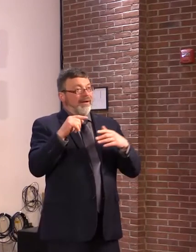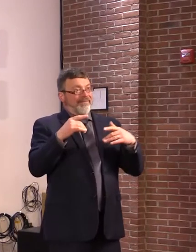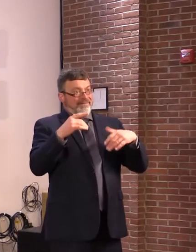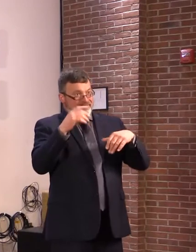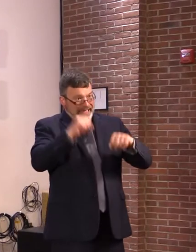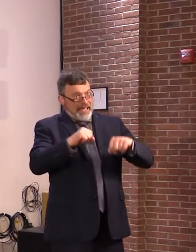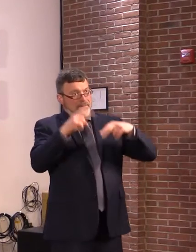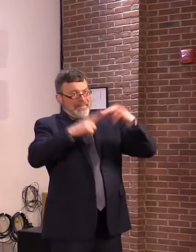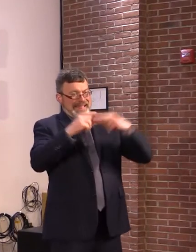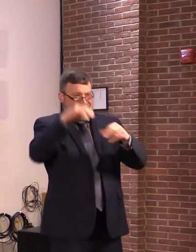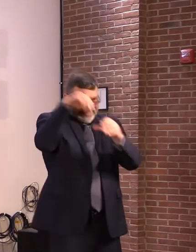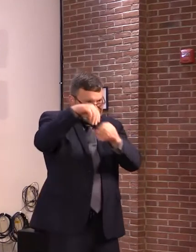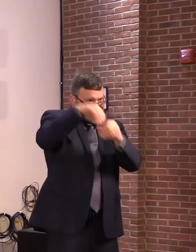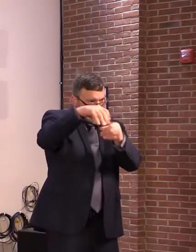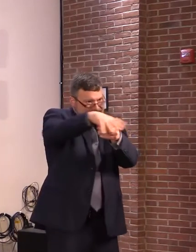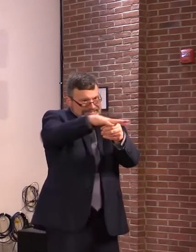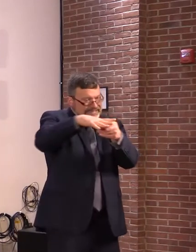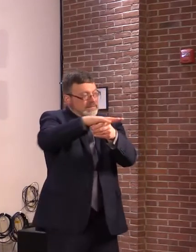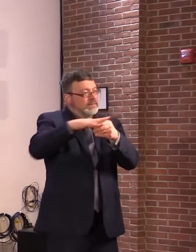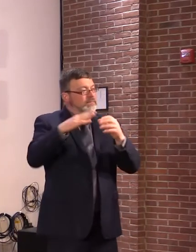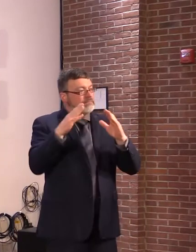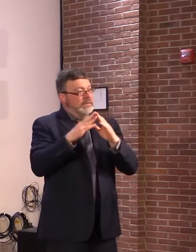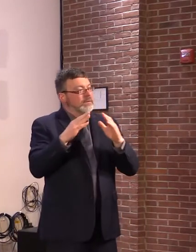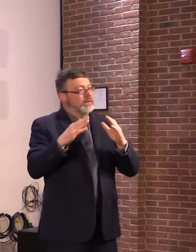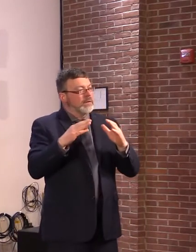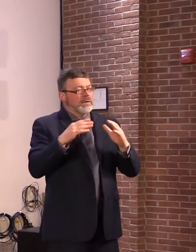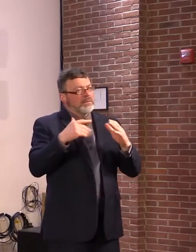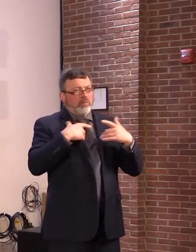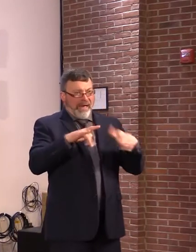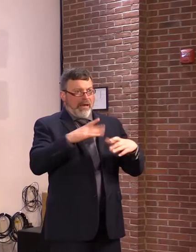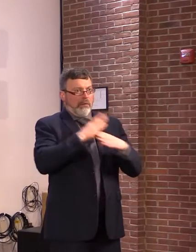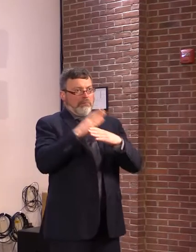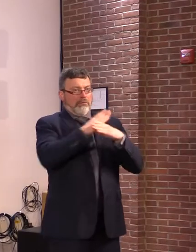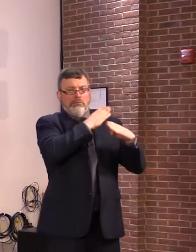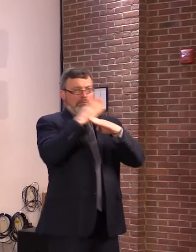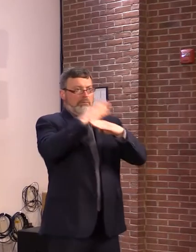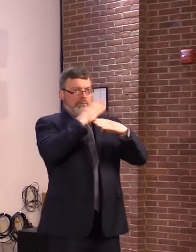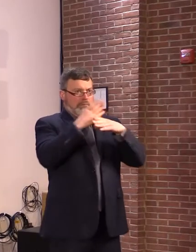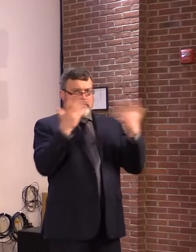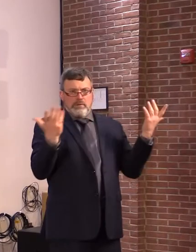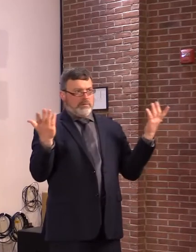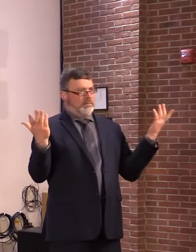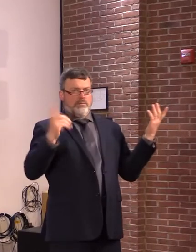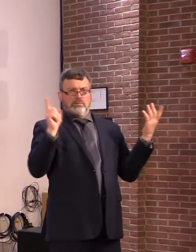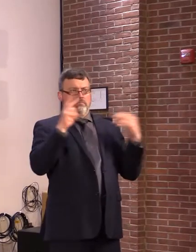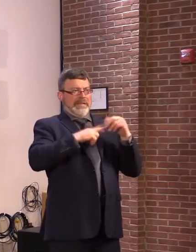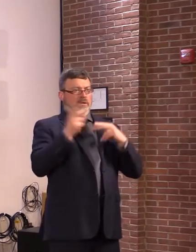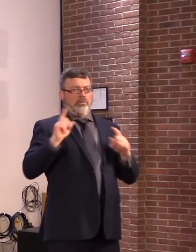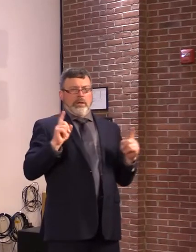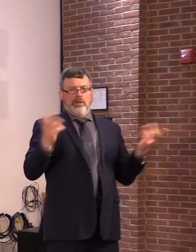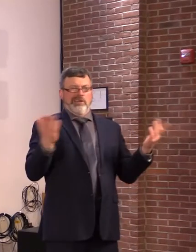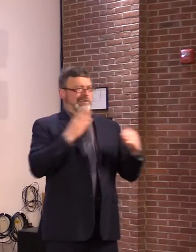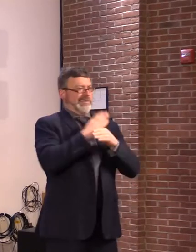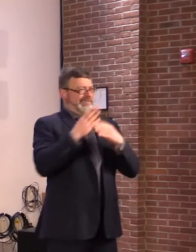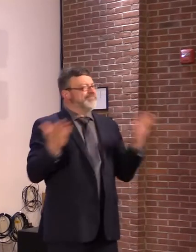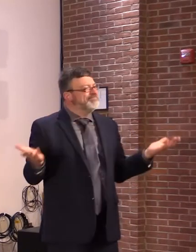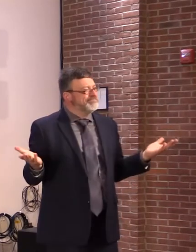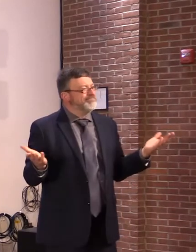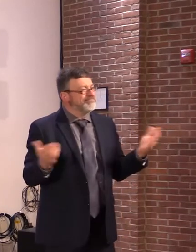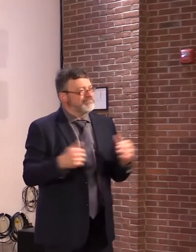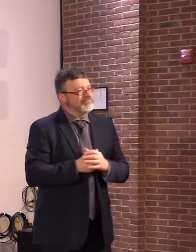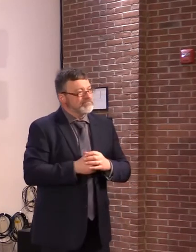to put up another roadblock. And it seems as though some of the provisions we're seeing in the existing bill today